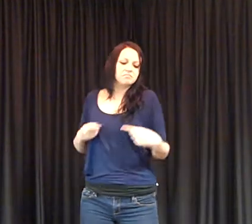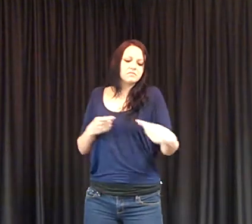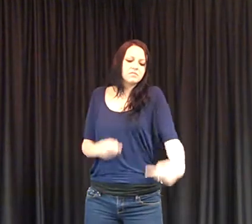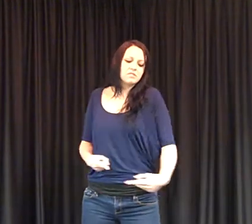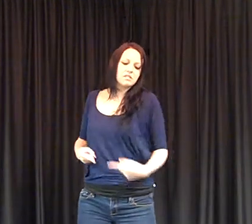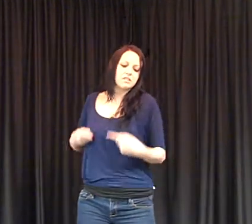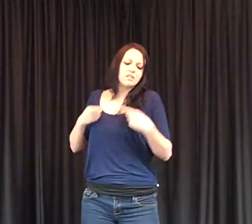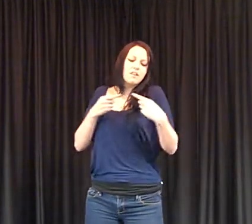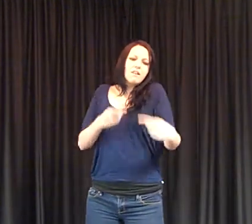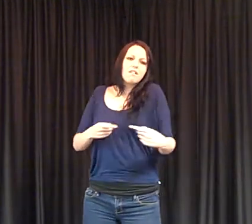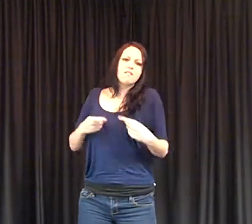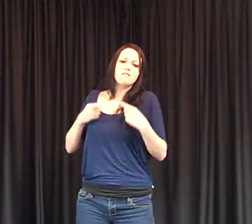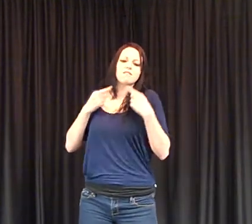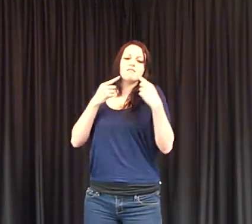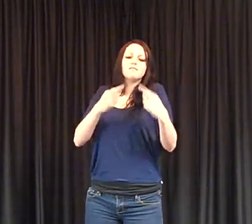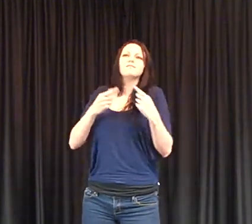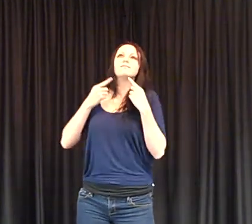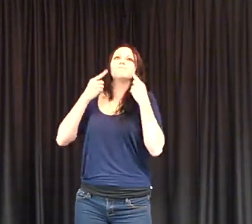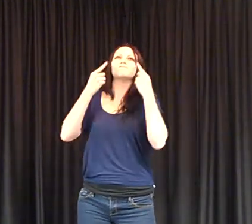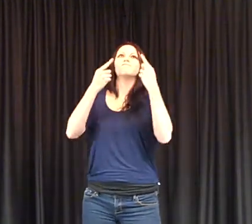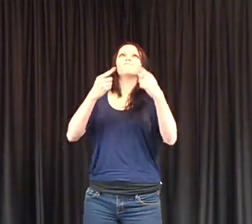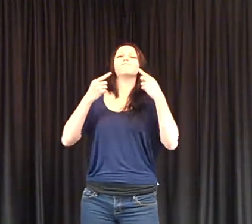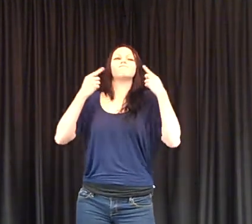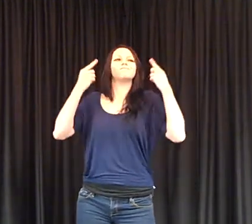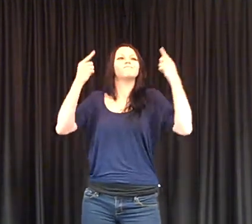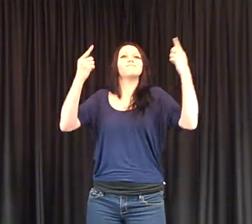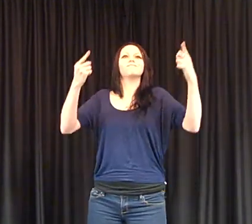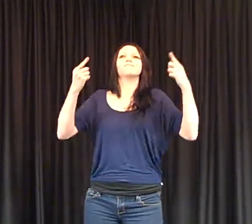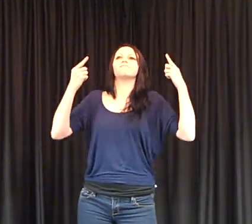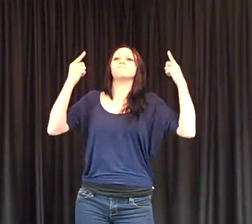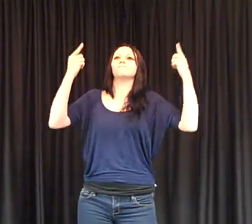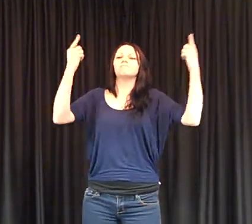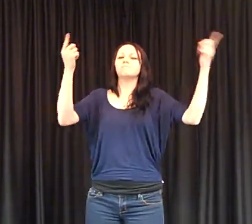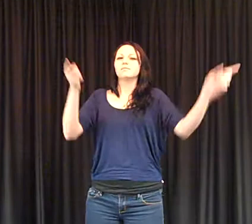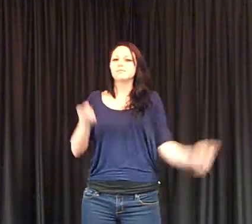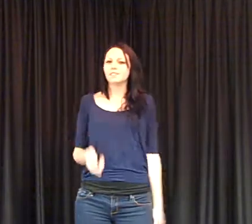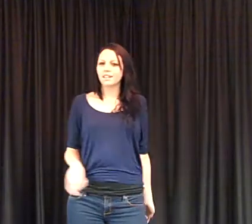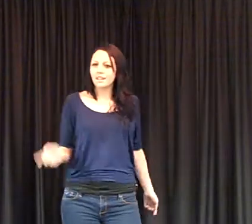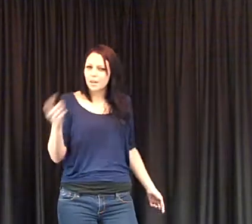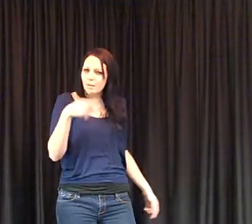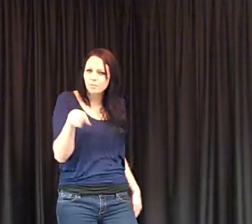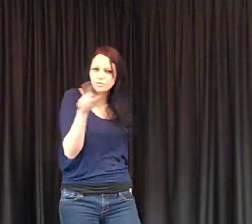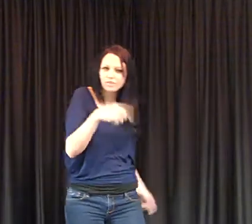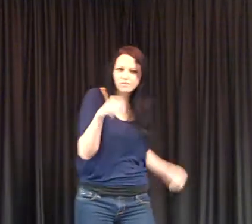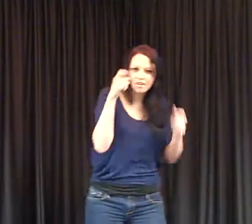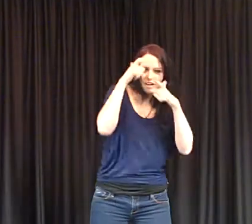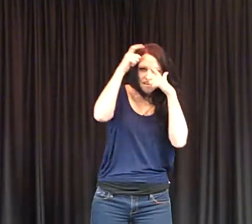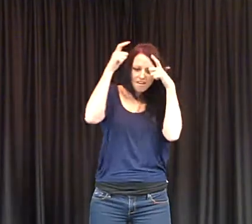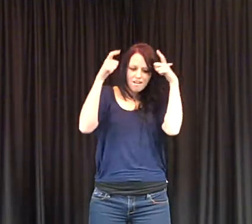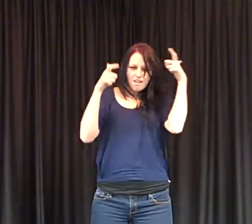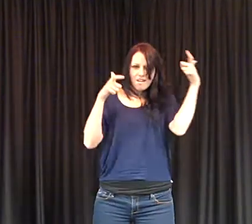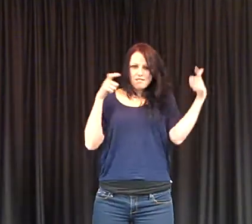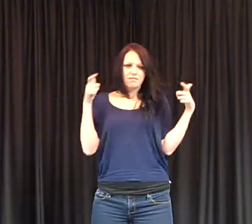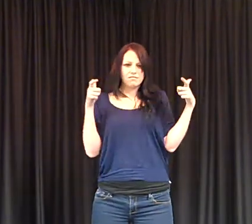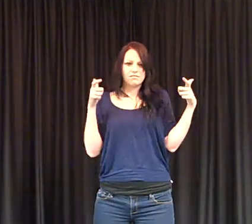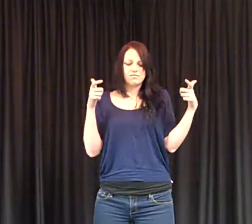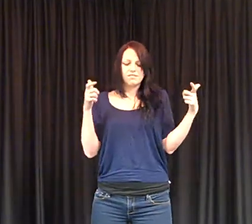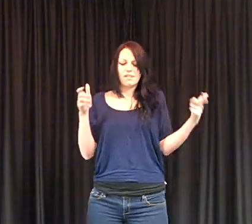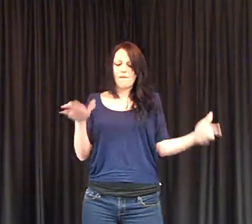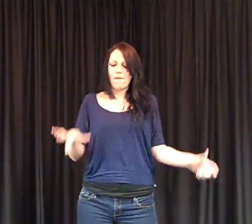ground and I don't go to sleep, I dream. You got your head in the clouds